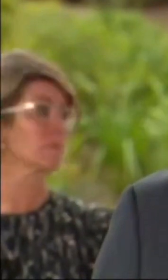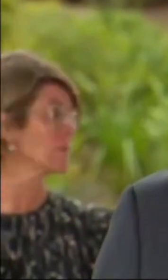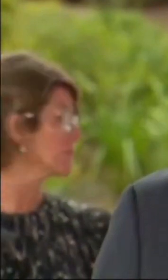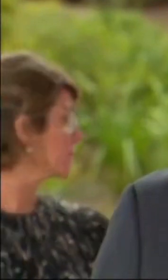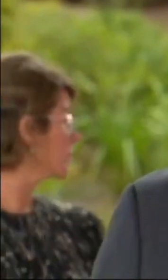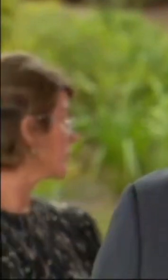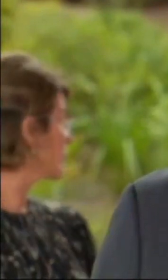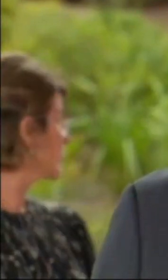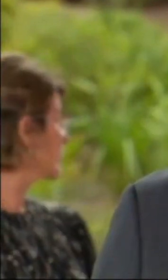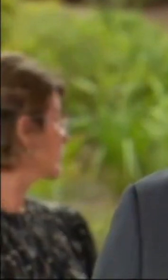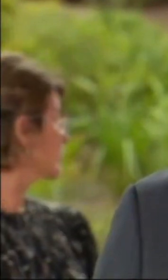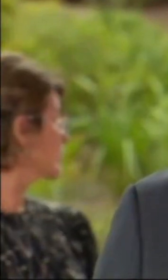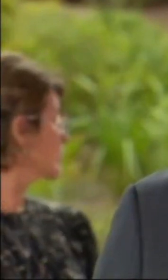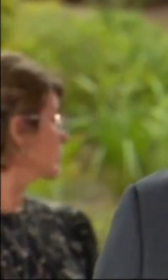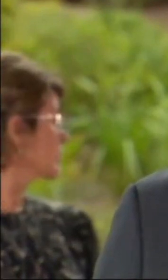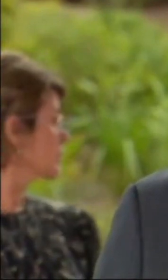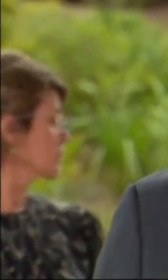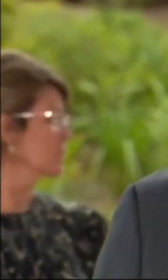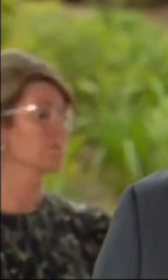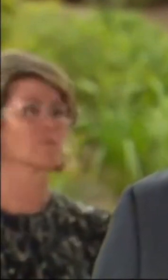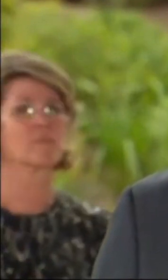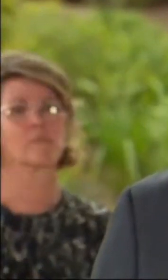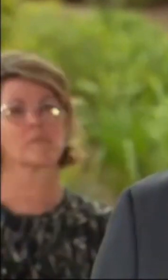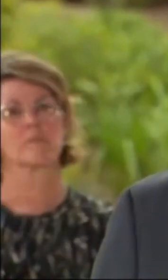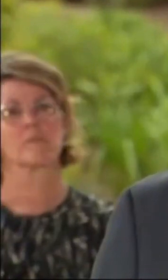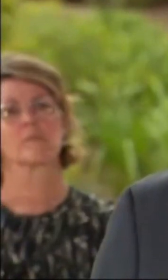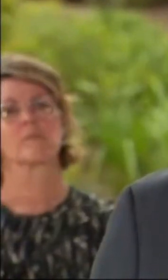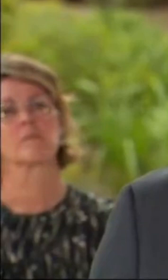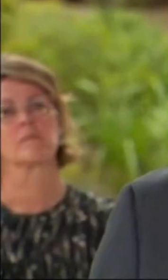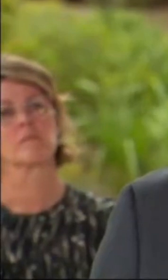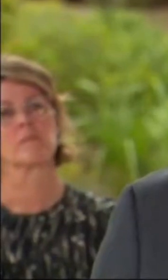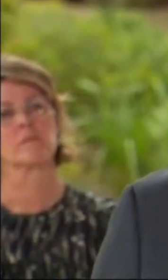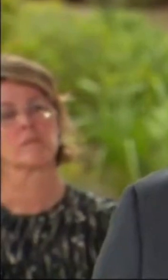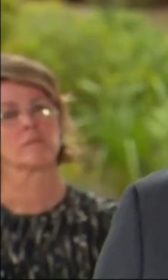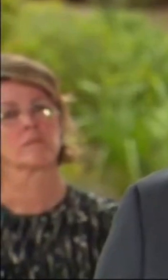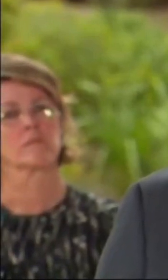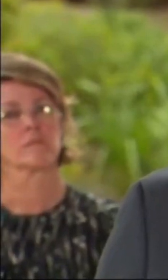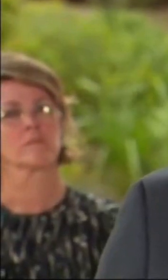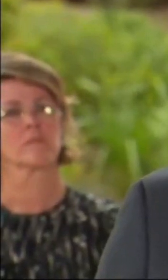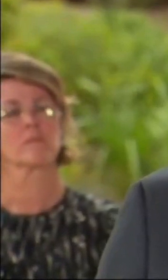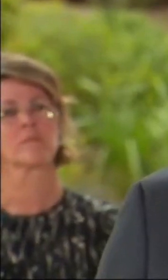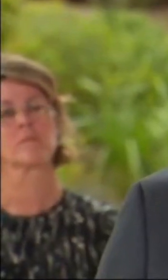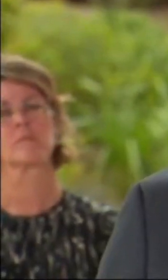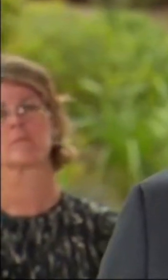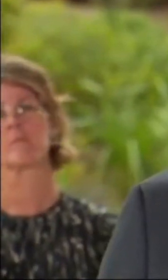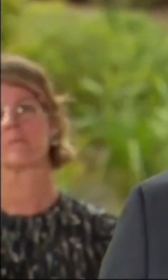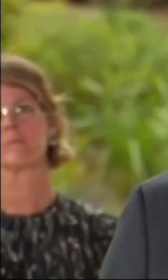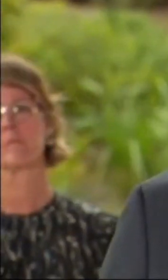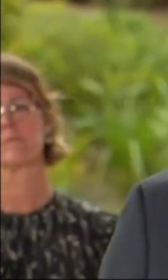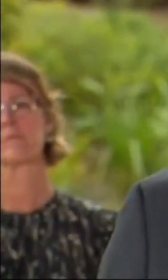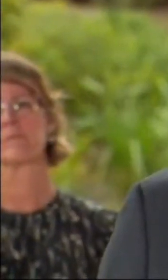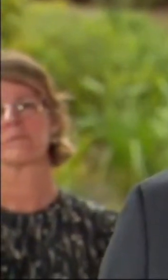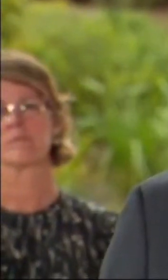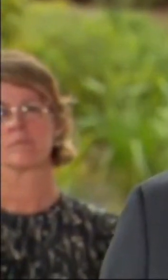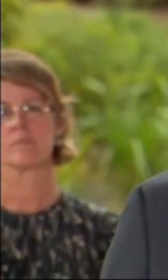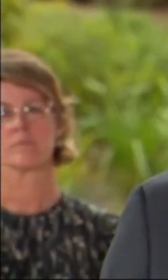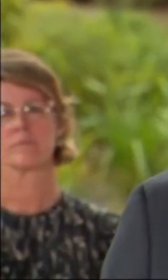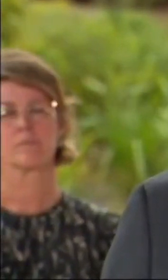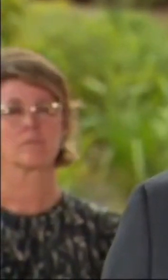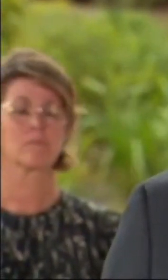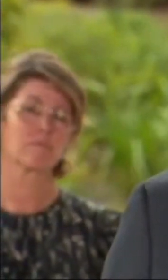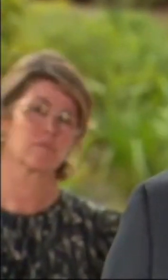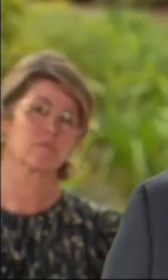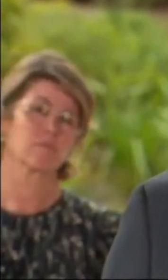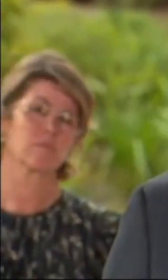I'd heard those reports. I can now speak from personal experience. I received notification yesterday